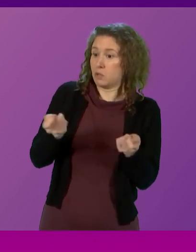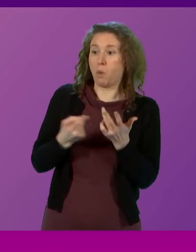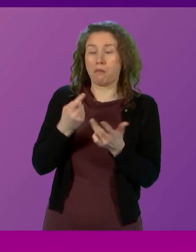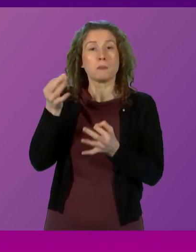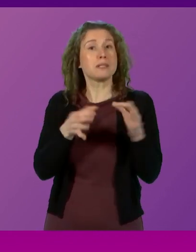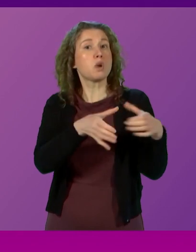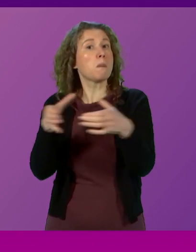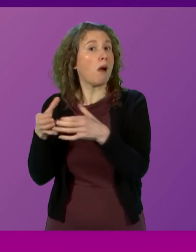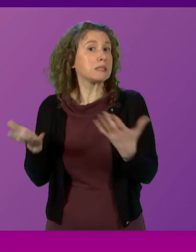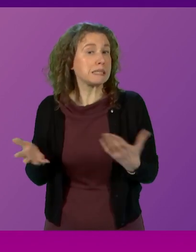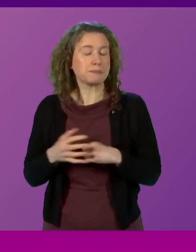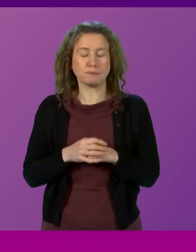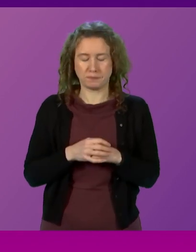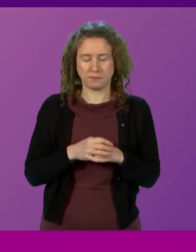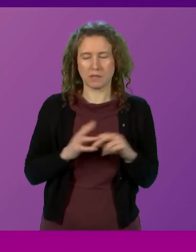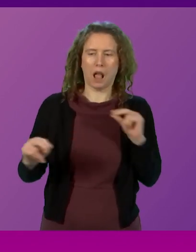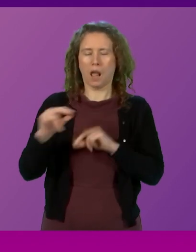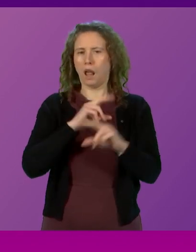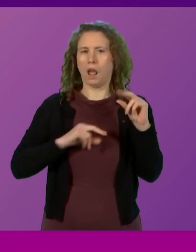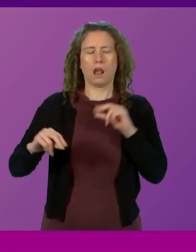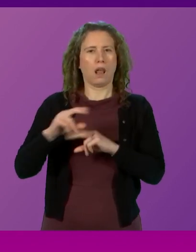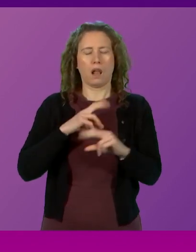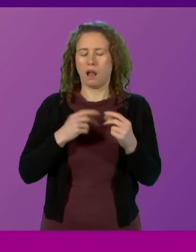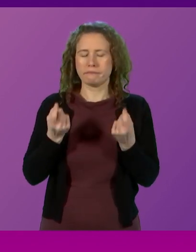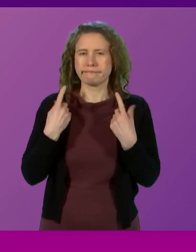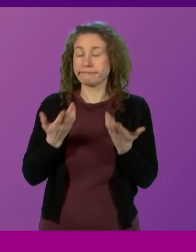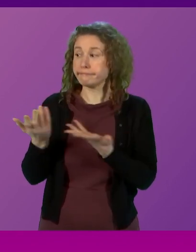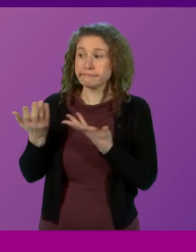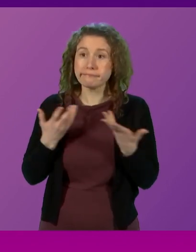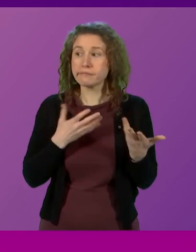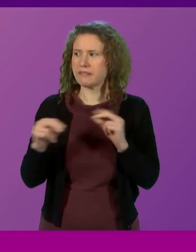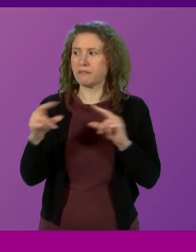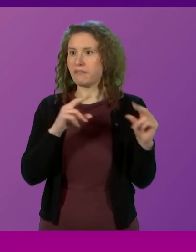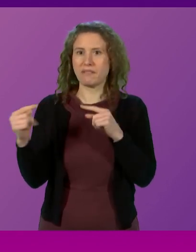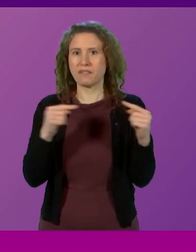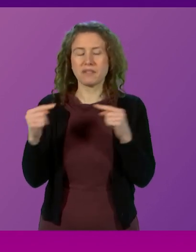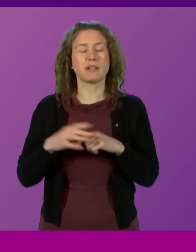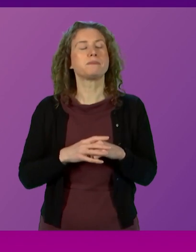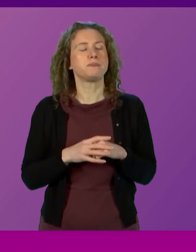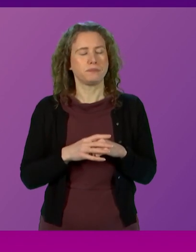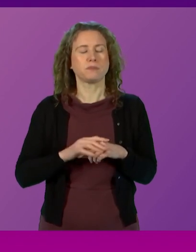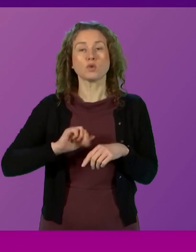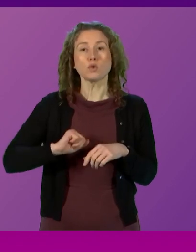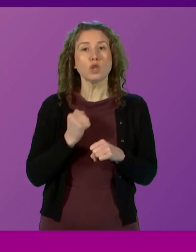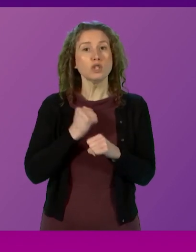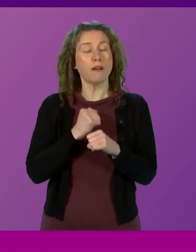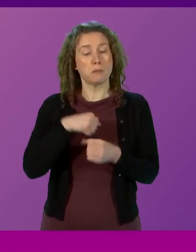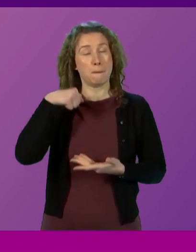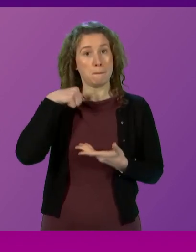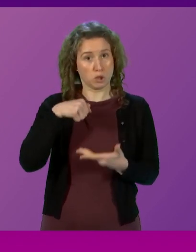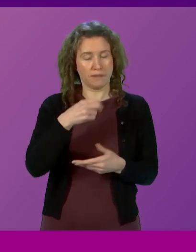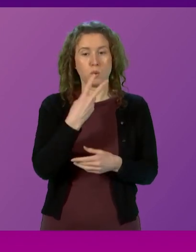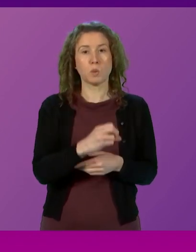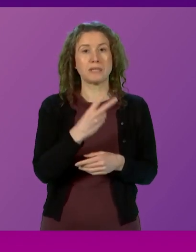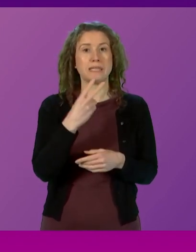Presiding Officer, the Scottish Government Budget for 2023